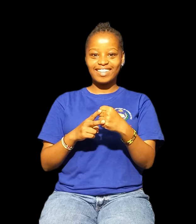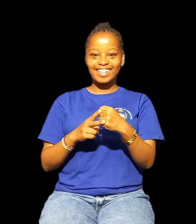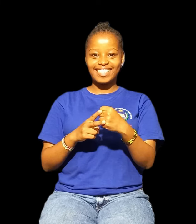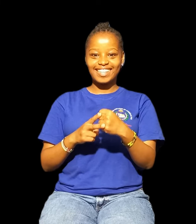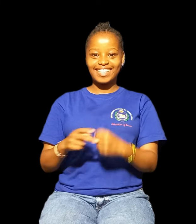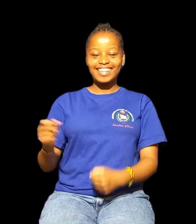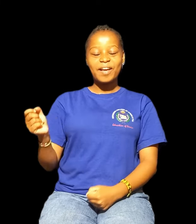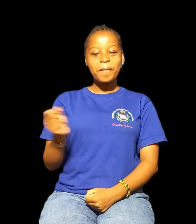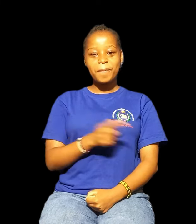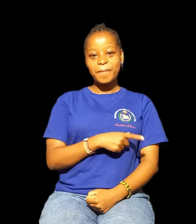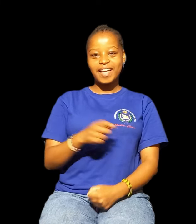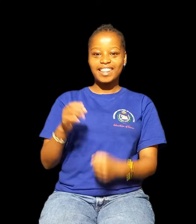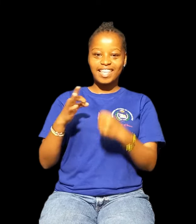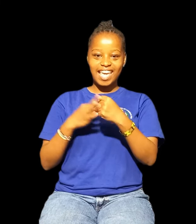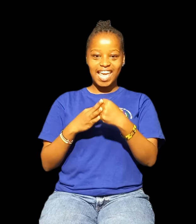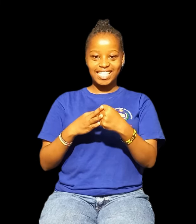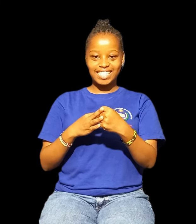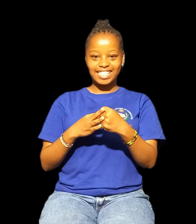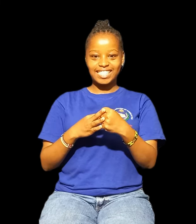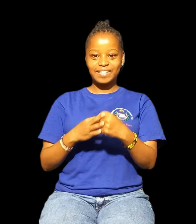August August